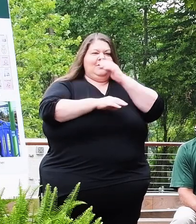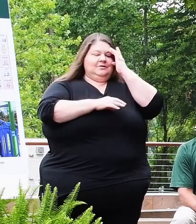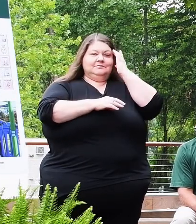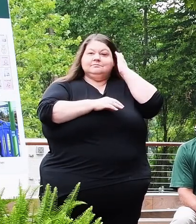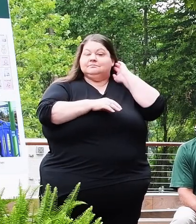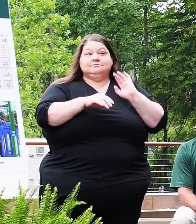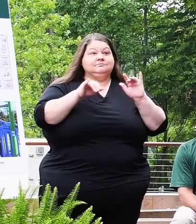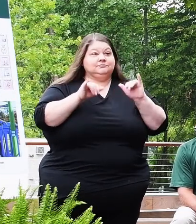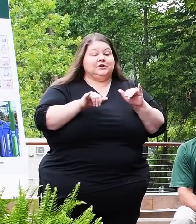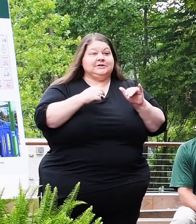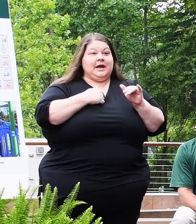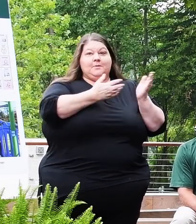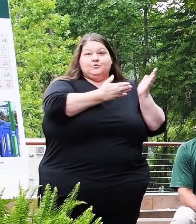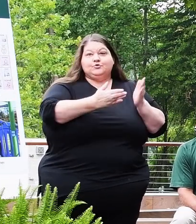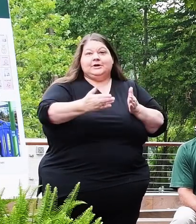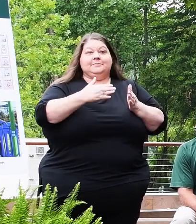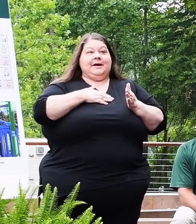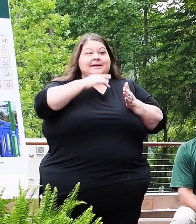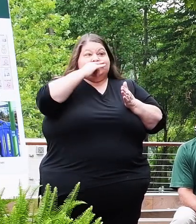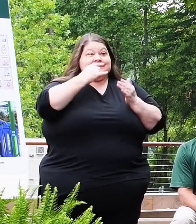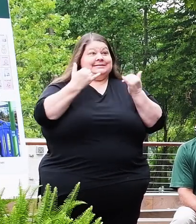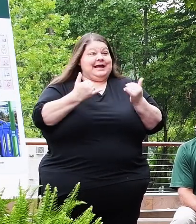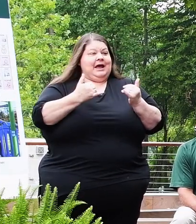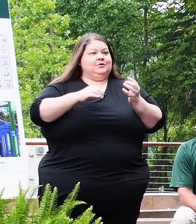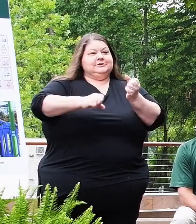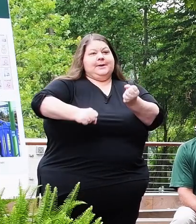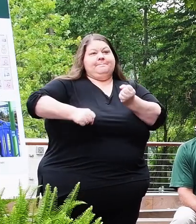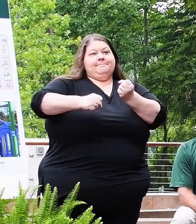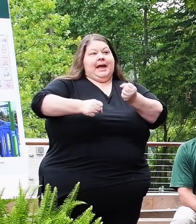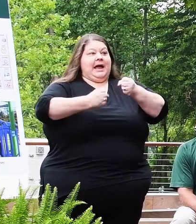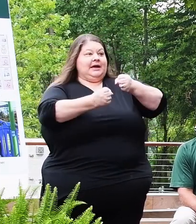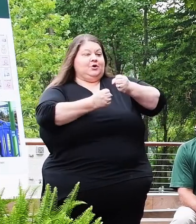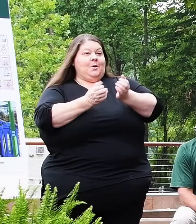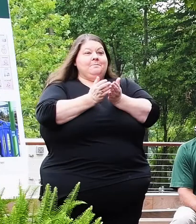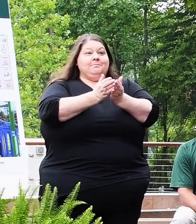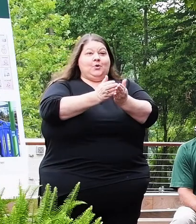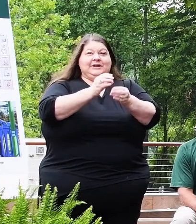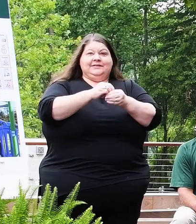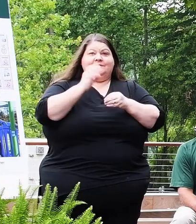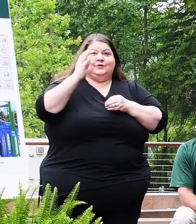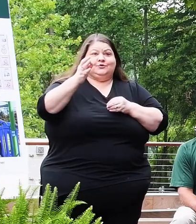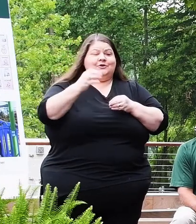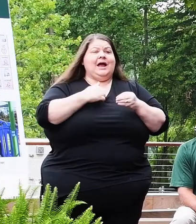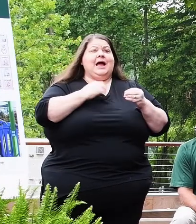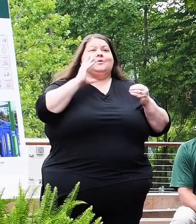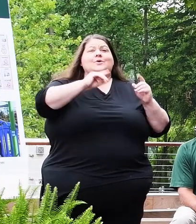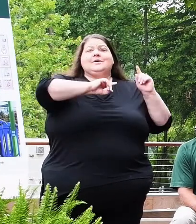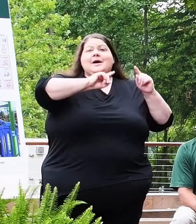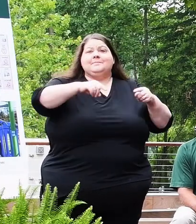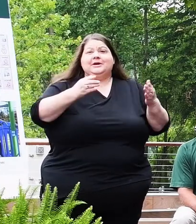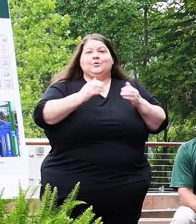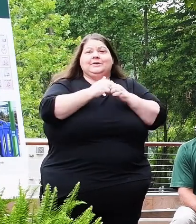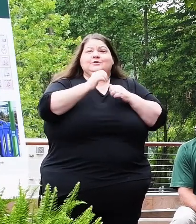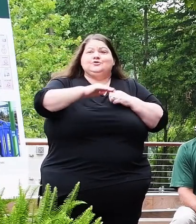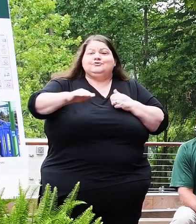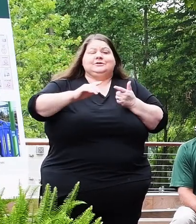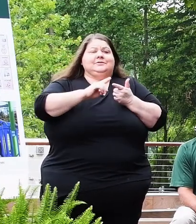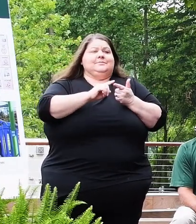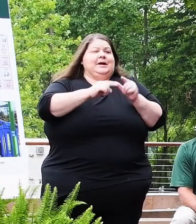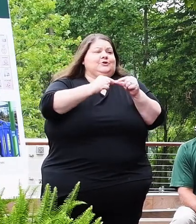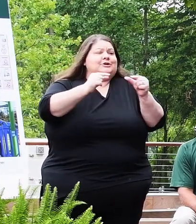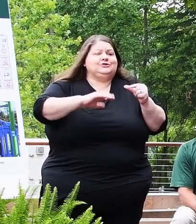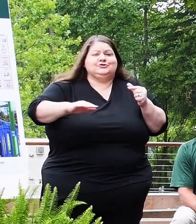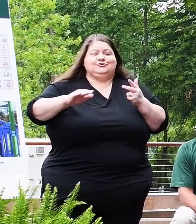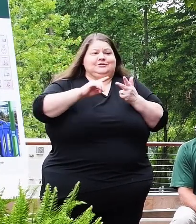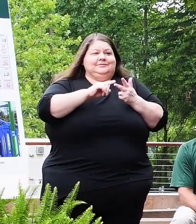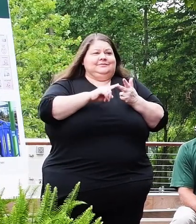my kids now to paddle for to paddle boat that in the future, I'll be here with my grandchildren and my great grandchildren in beautiful places like this,